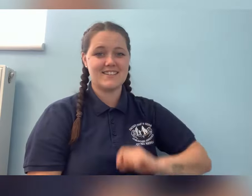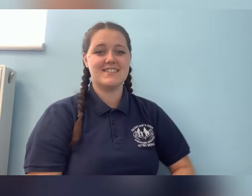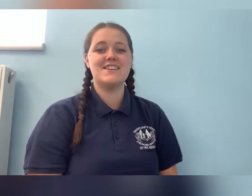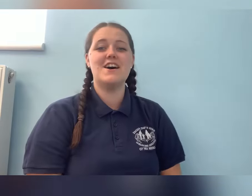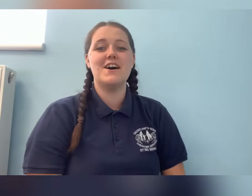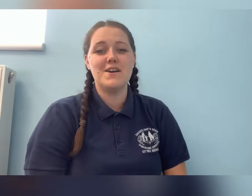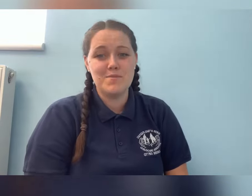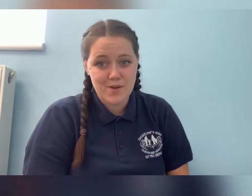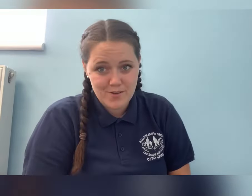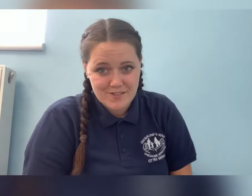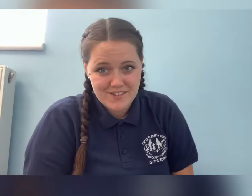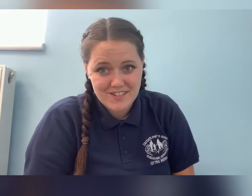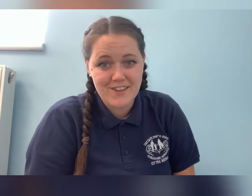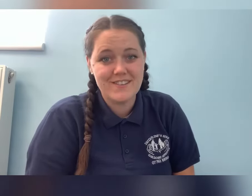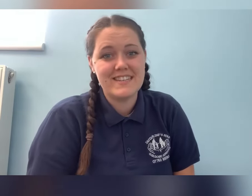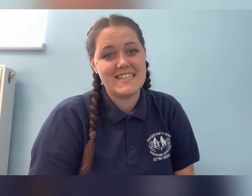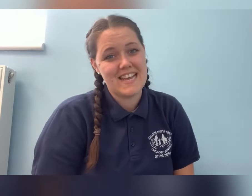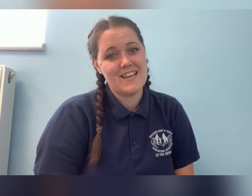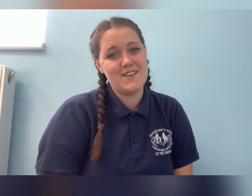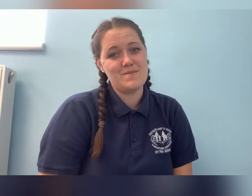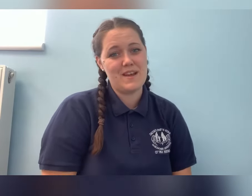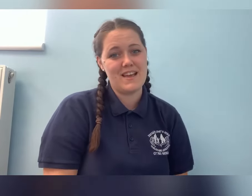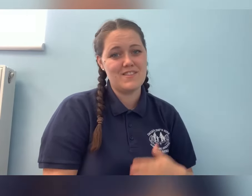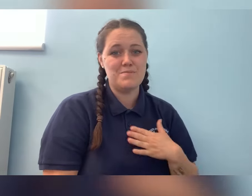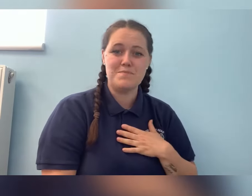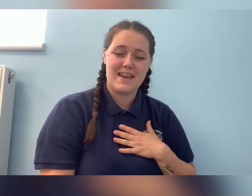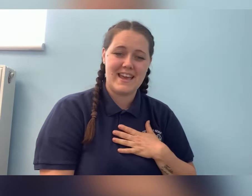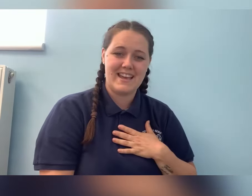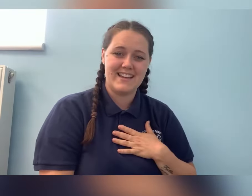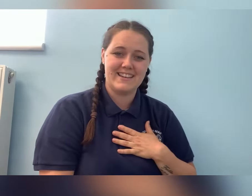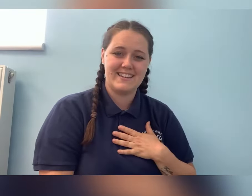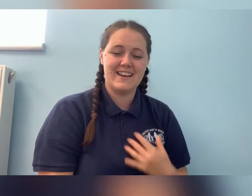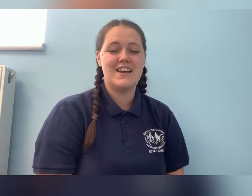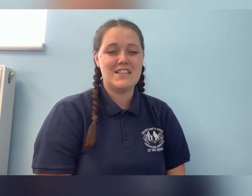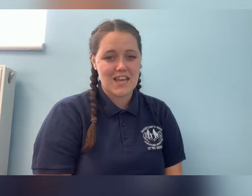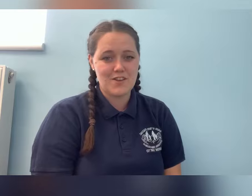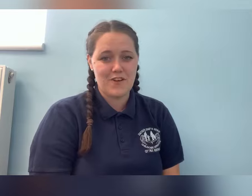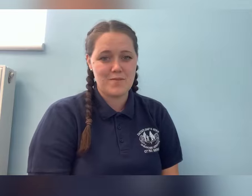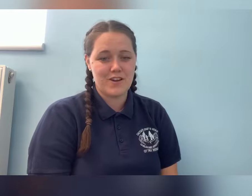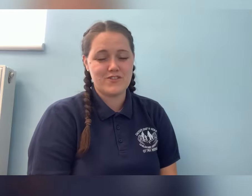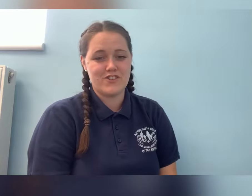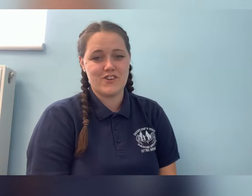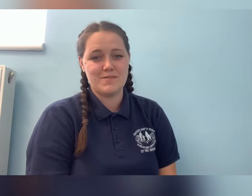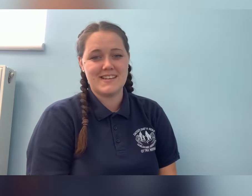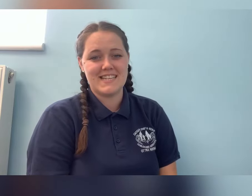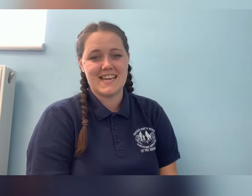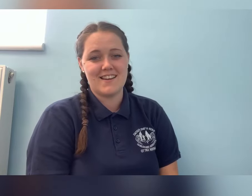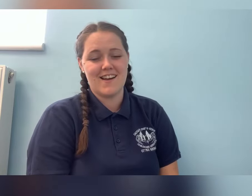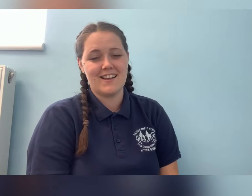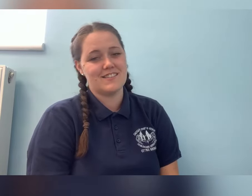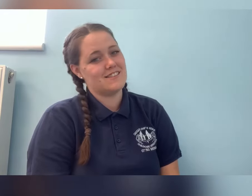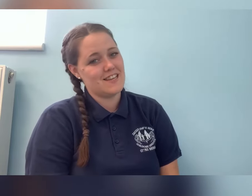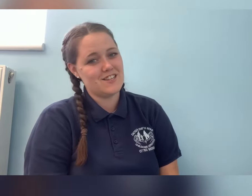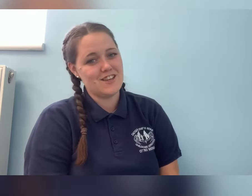time won't you sing with me? Thank you very much for joining me today guys. See you soon.